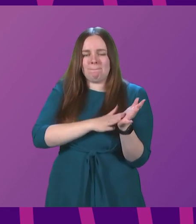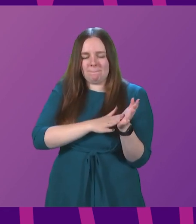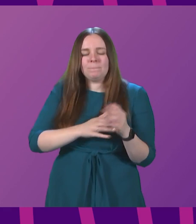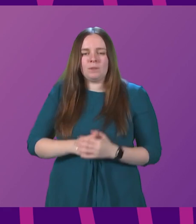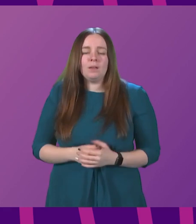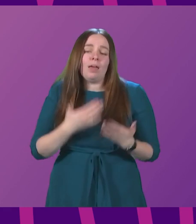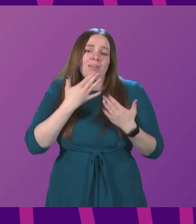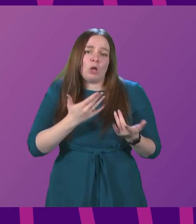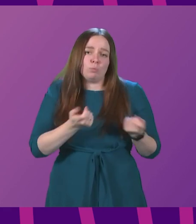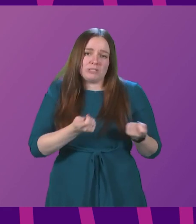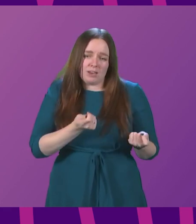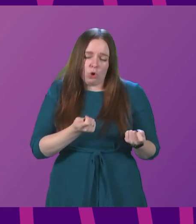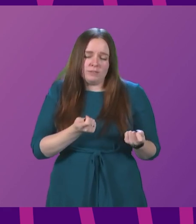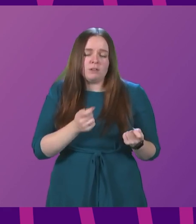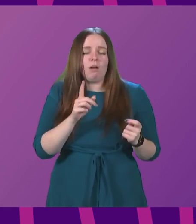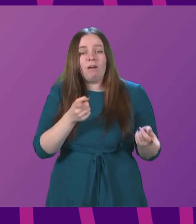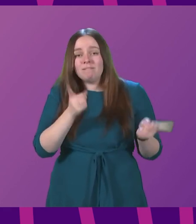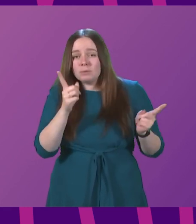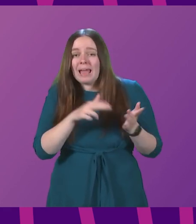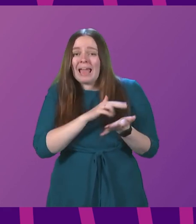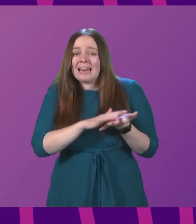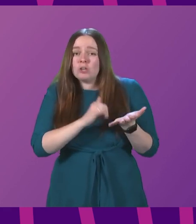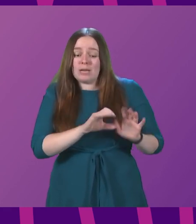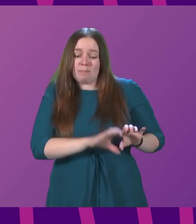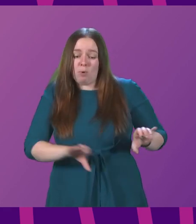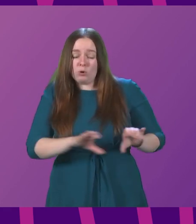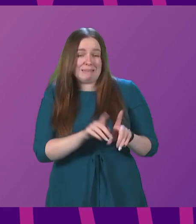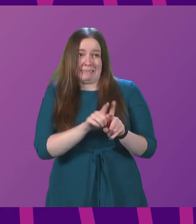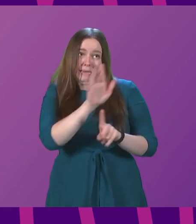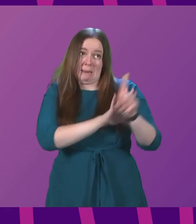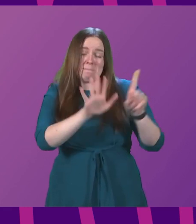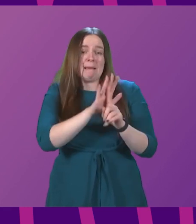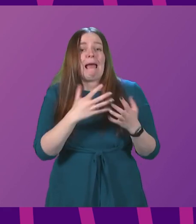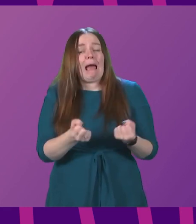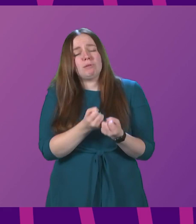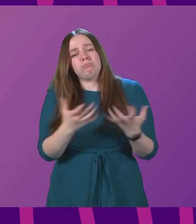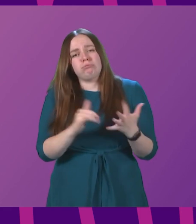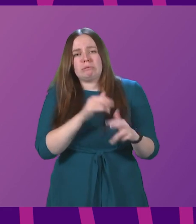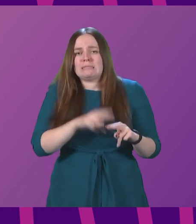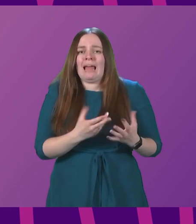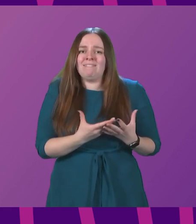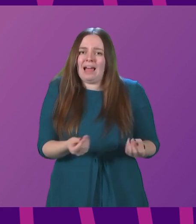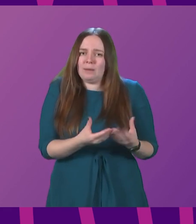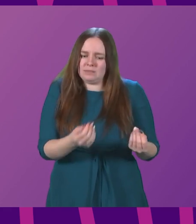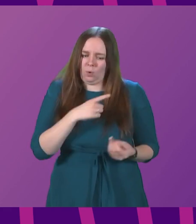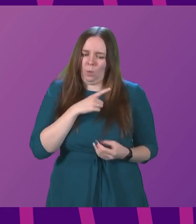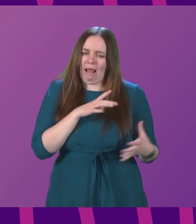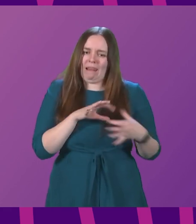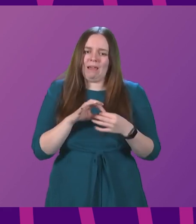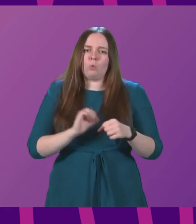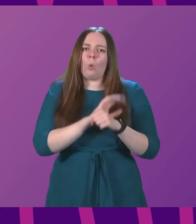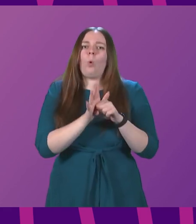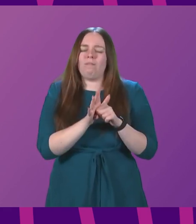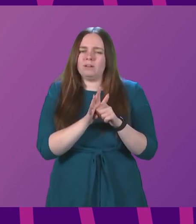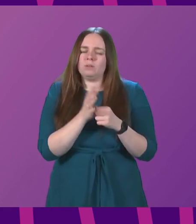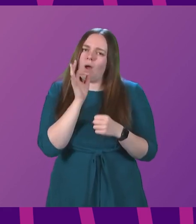President Officer. First Minister, NHS Borders, as elsewhere, has substantial staff absences directly due to COVID. So,